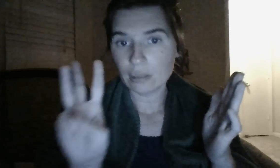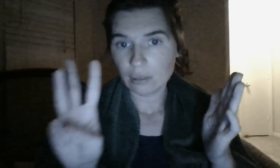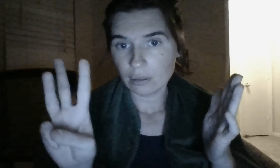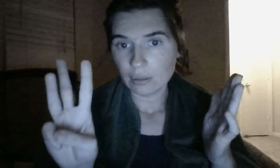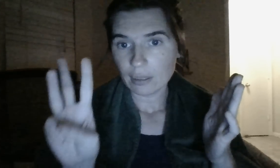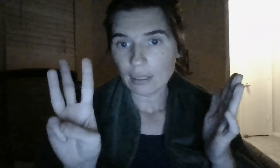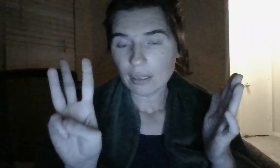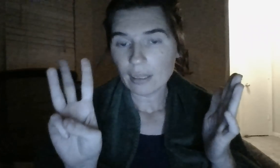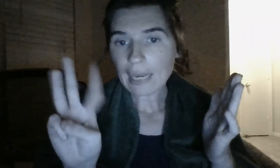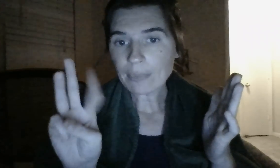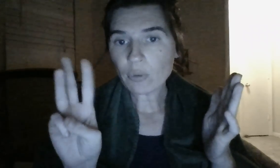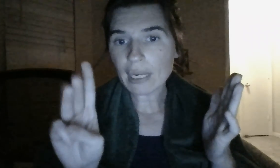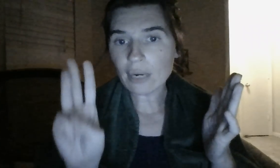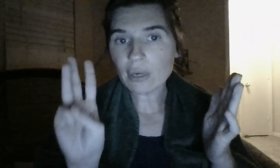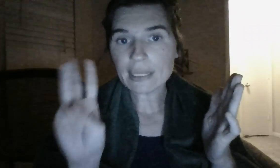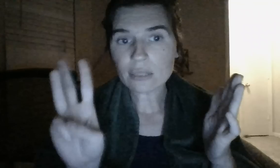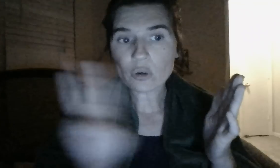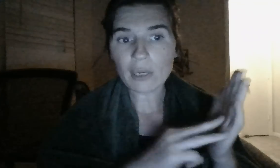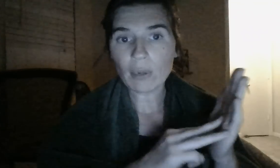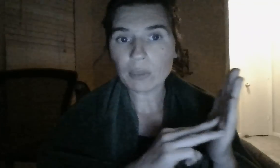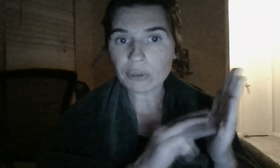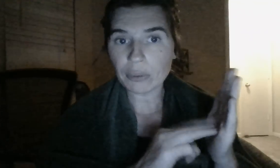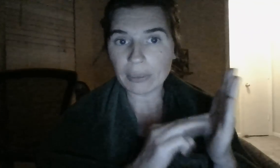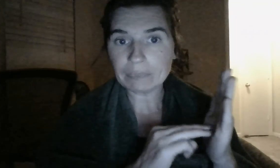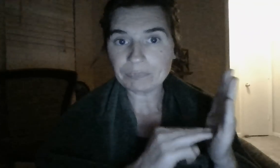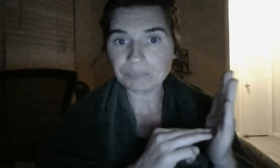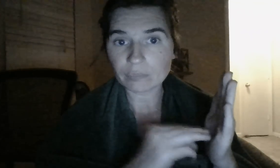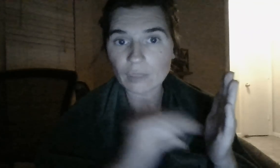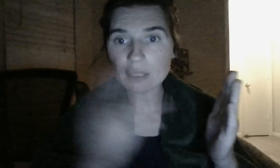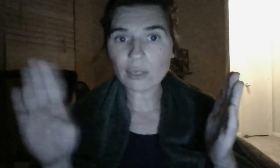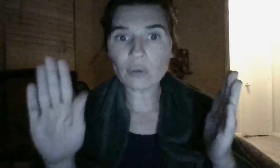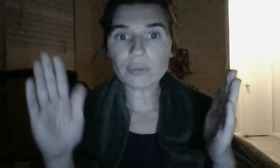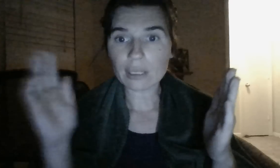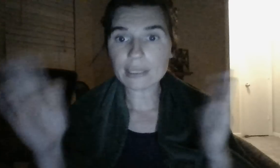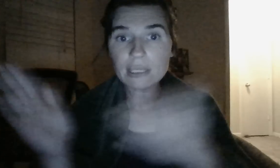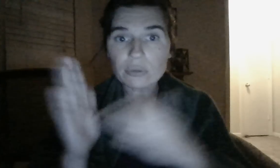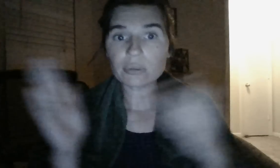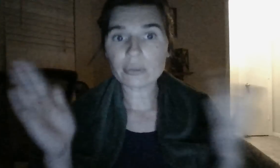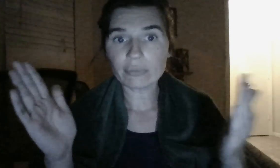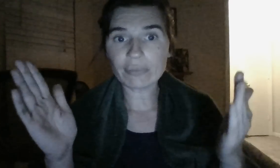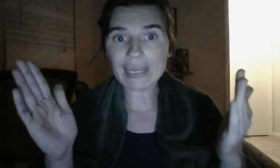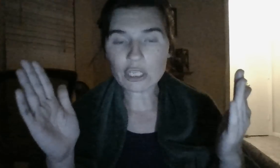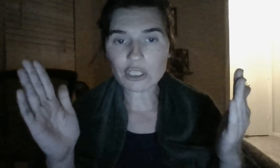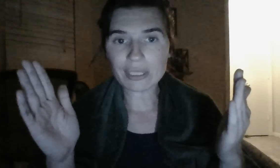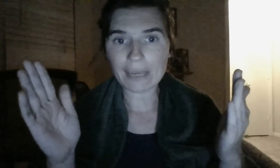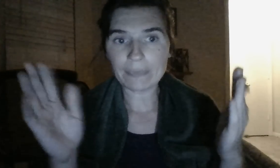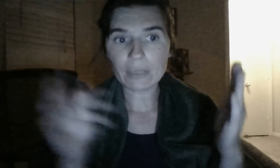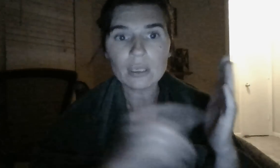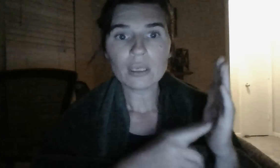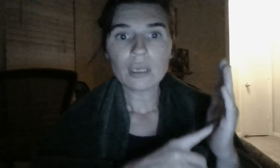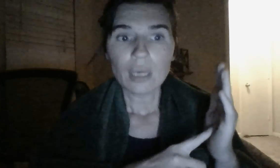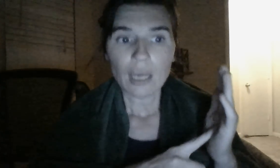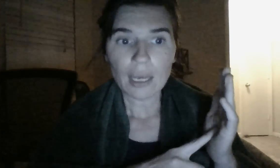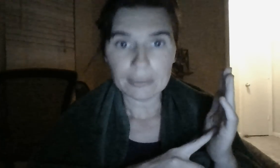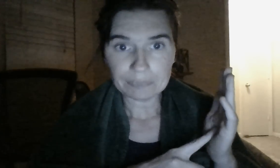Capricorn and a Aries and a Scorpio helped her do it. It's still the sister's vacation time. Um,